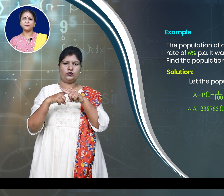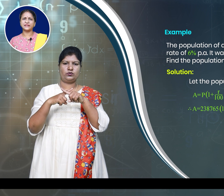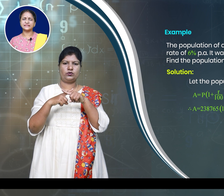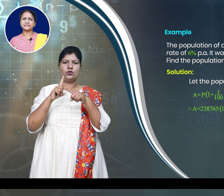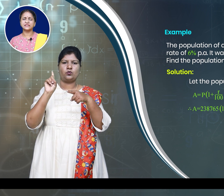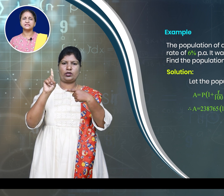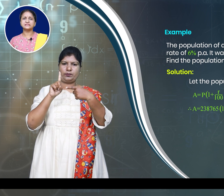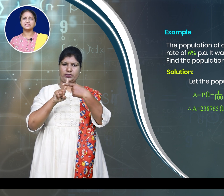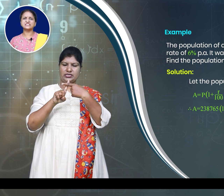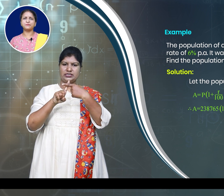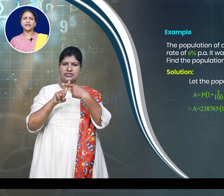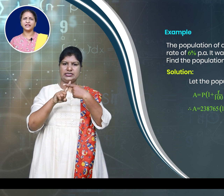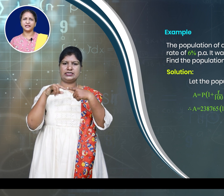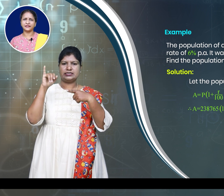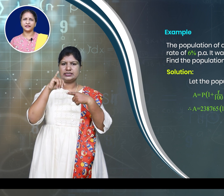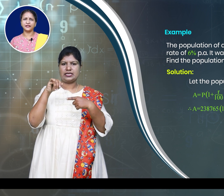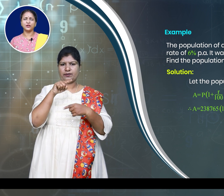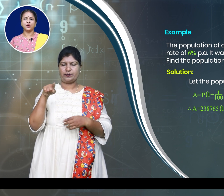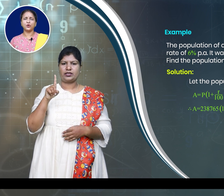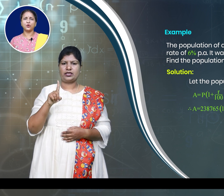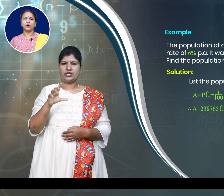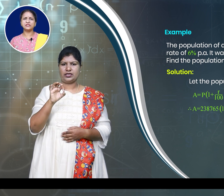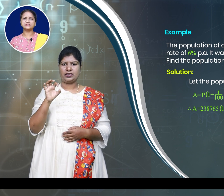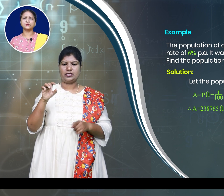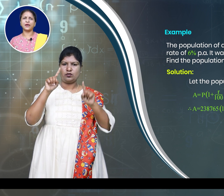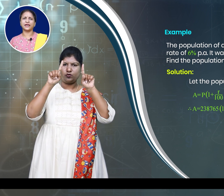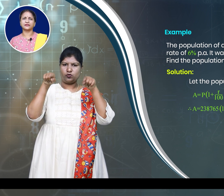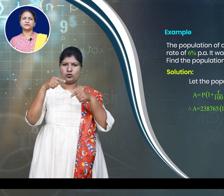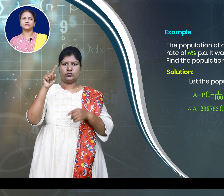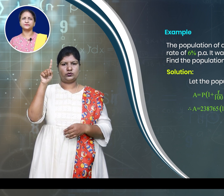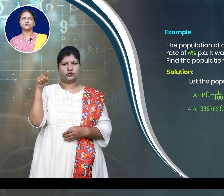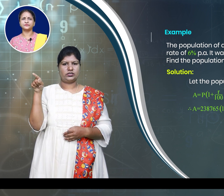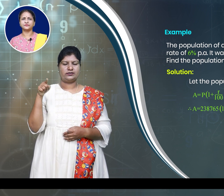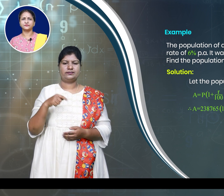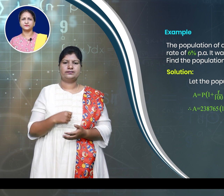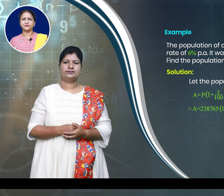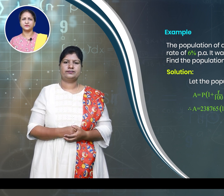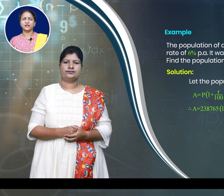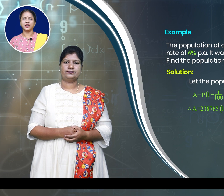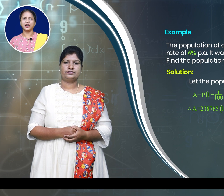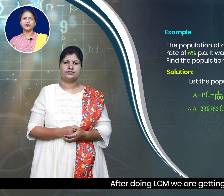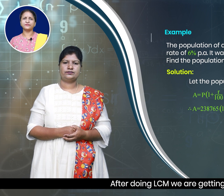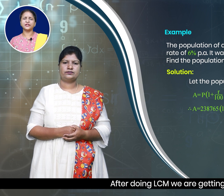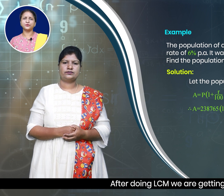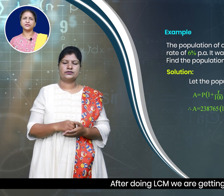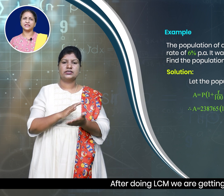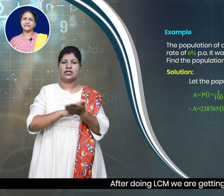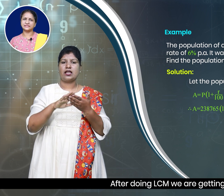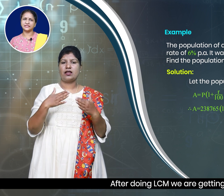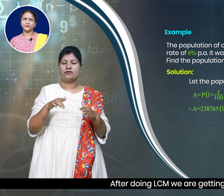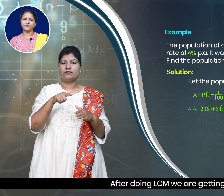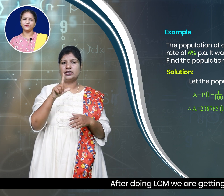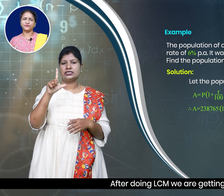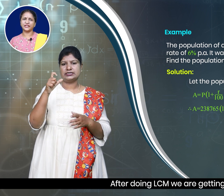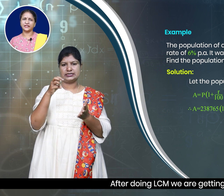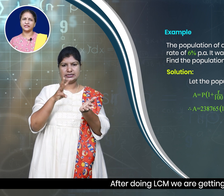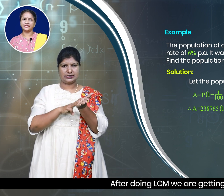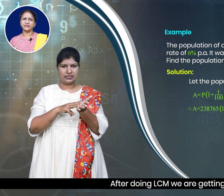plus 6 by 100 whole square. After doing LCM we are getting